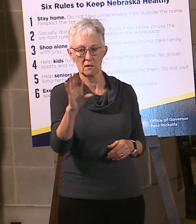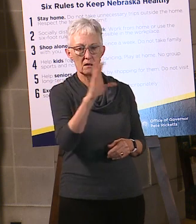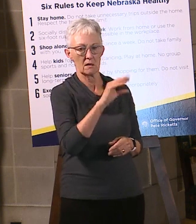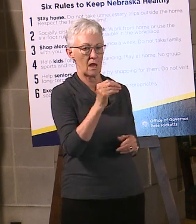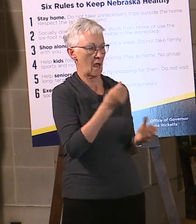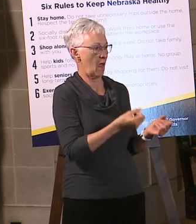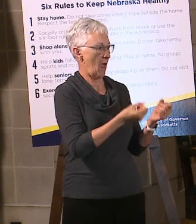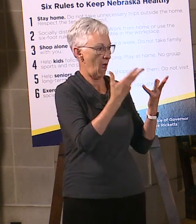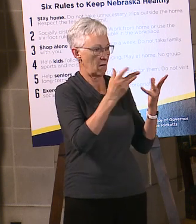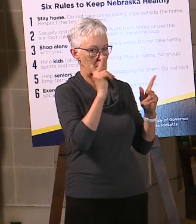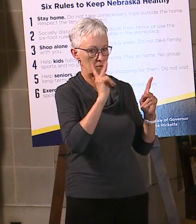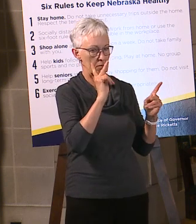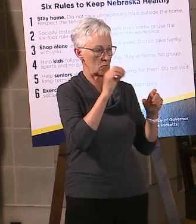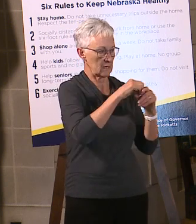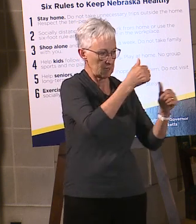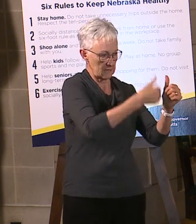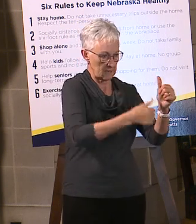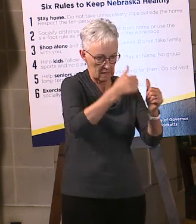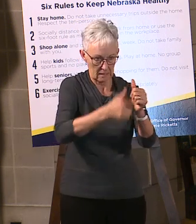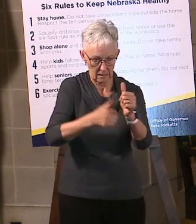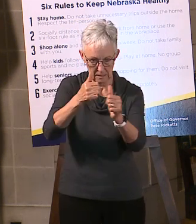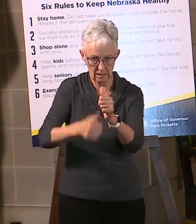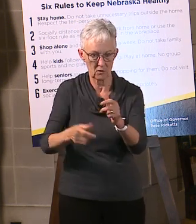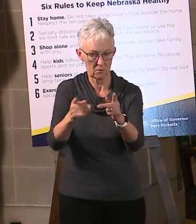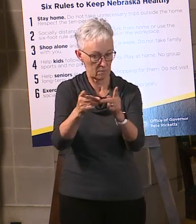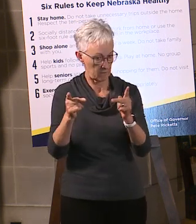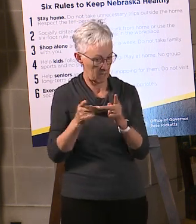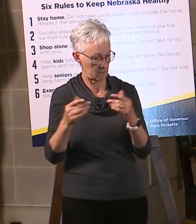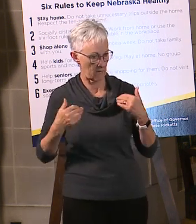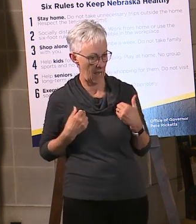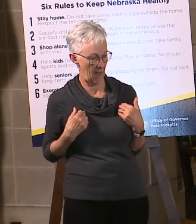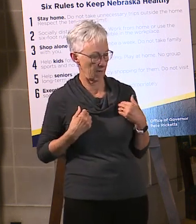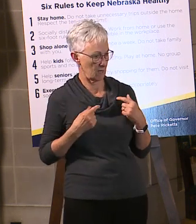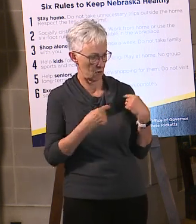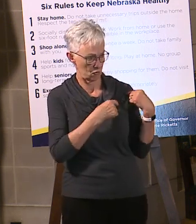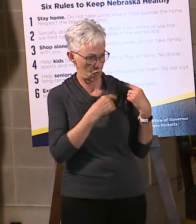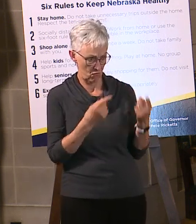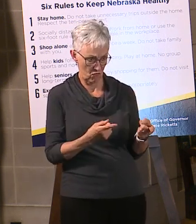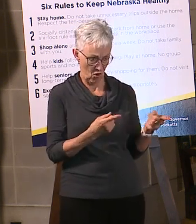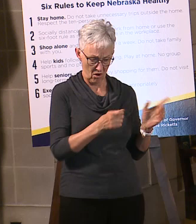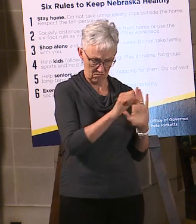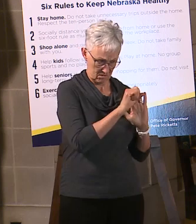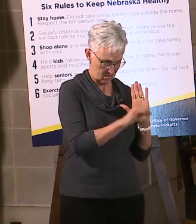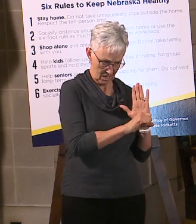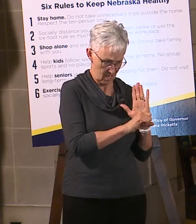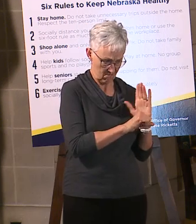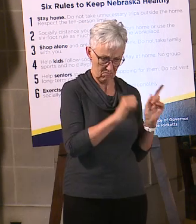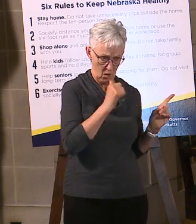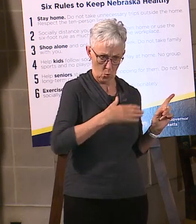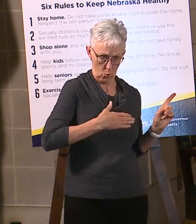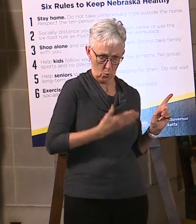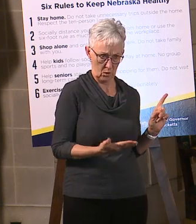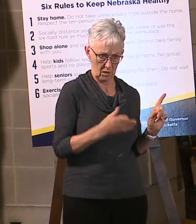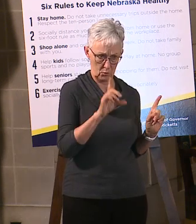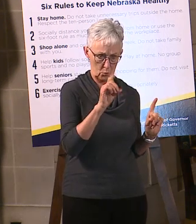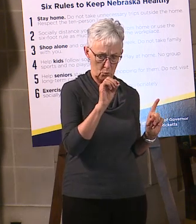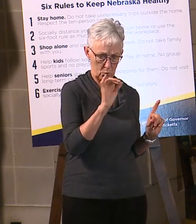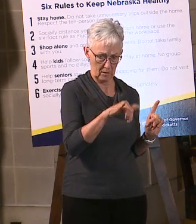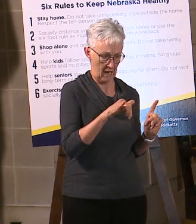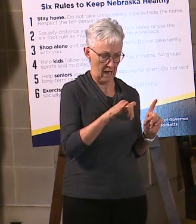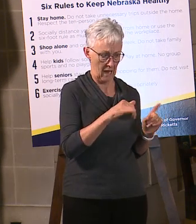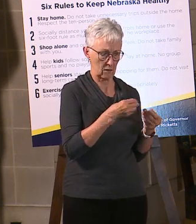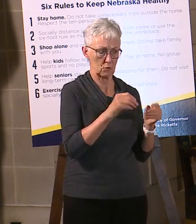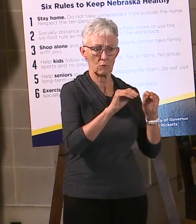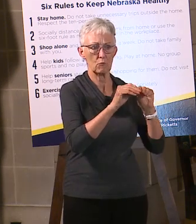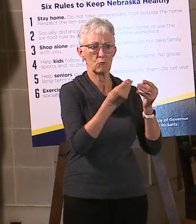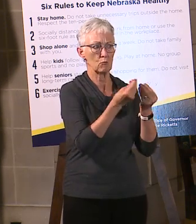that have been required to report to local health districts, will this change now the federal, will this change now that the federal government is planning on releasing information